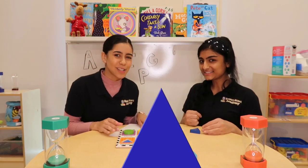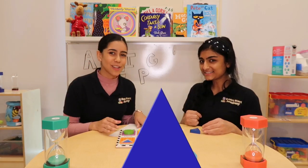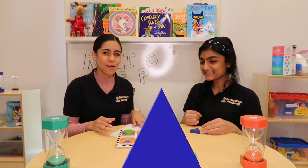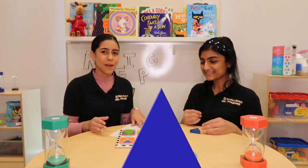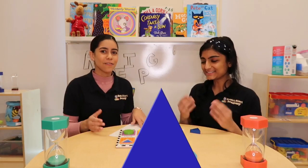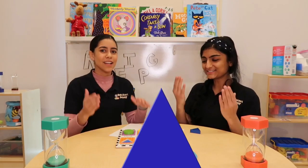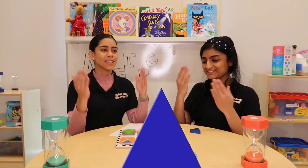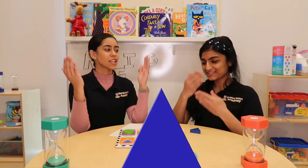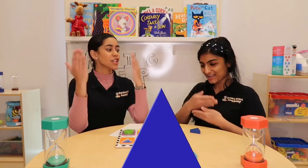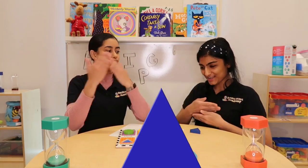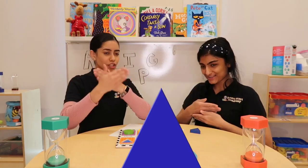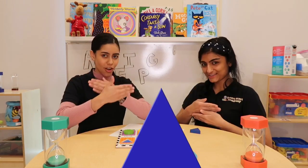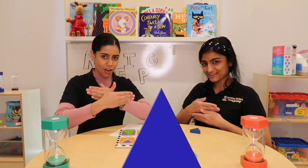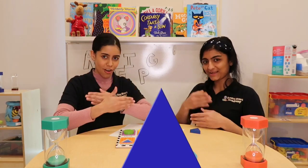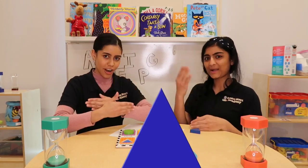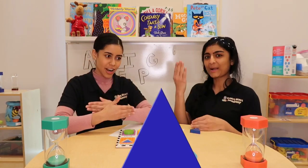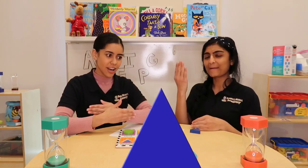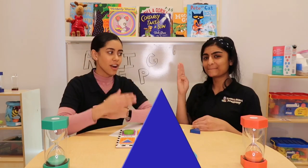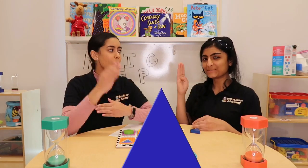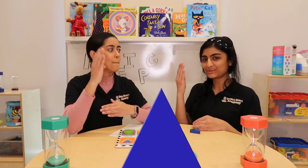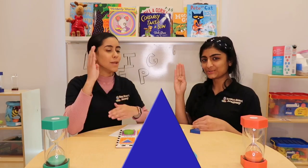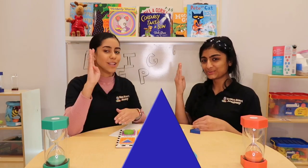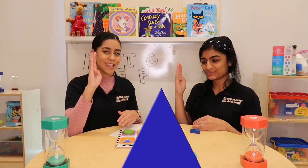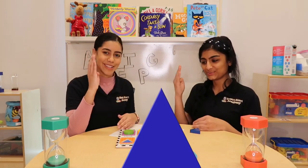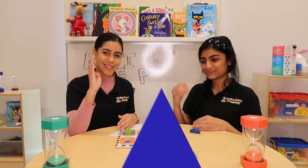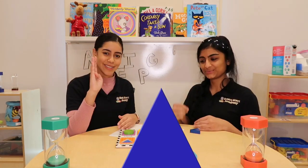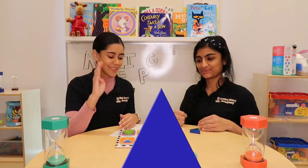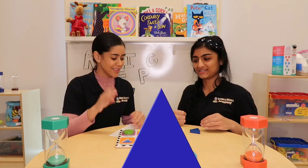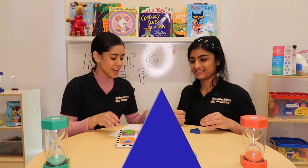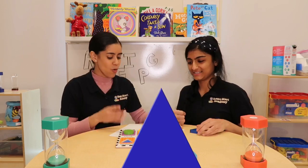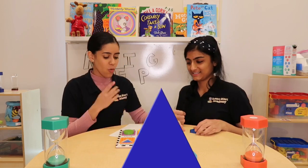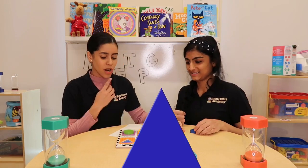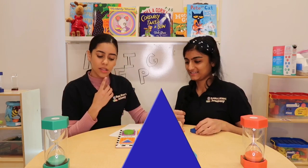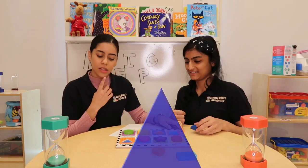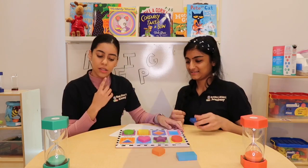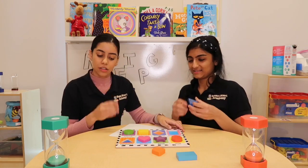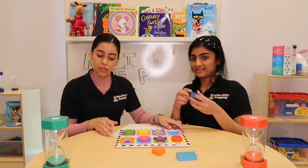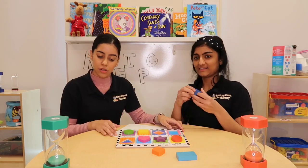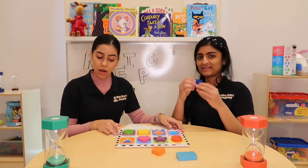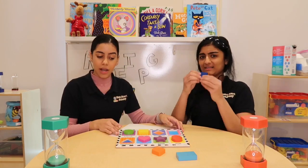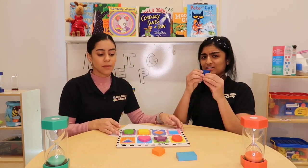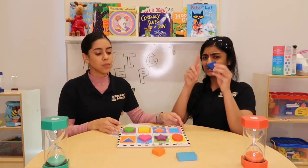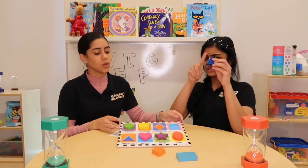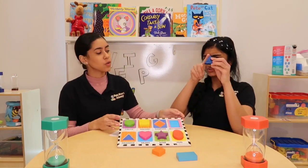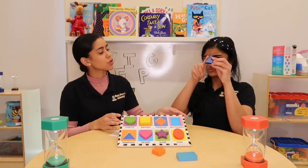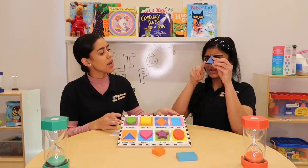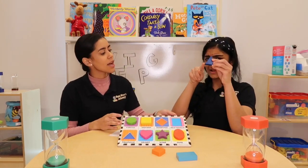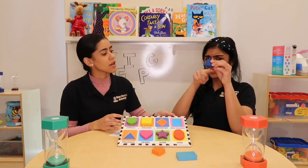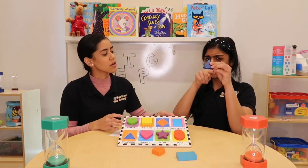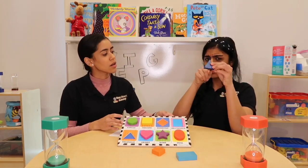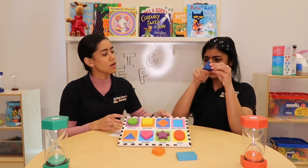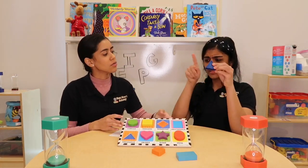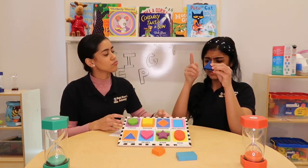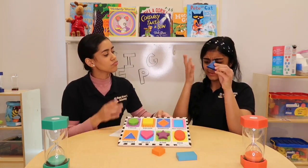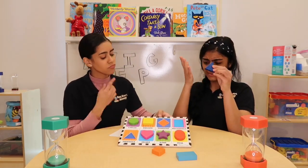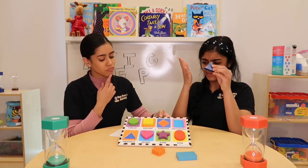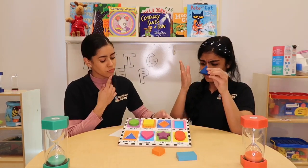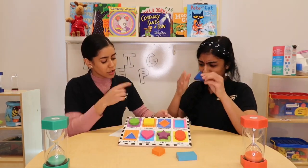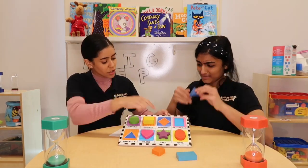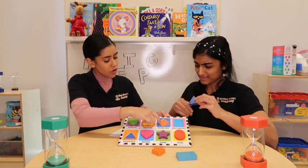slow, my friends? Dark blue. Where does the dark blue triangle go? Does go